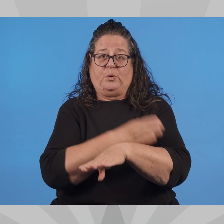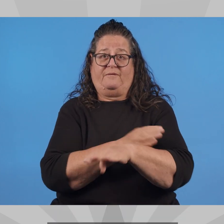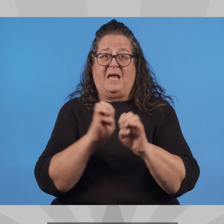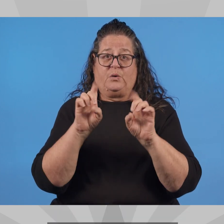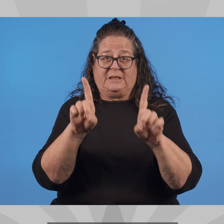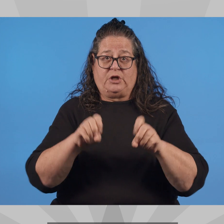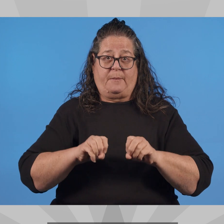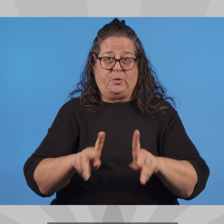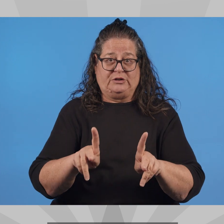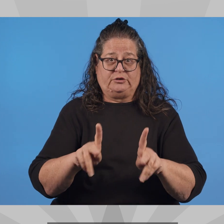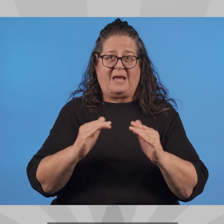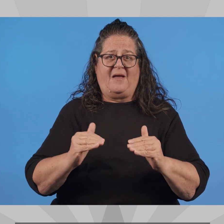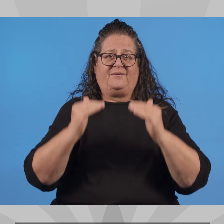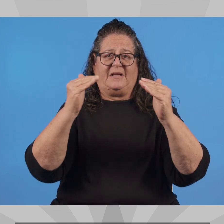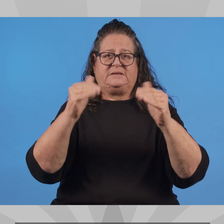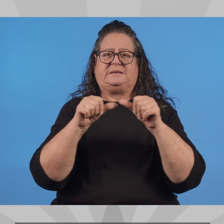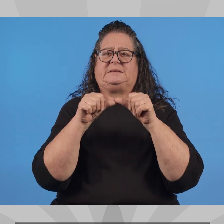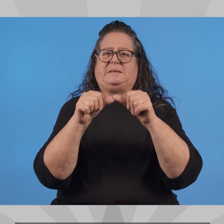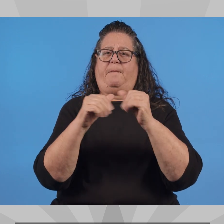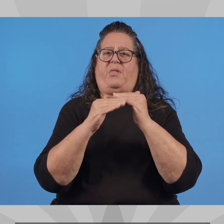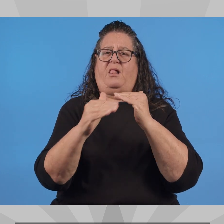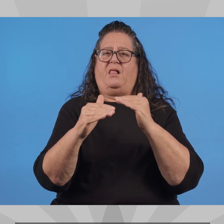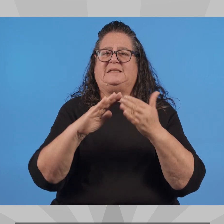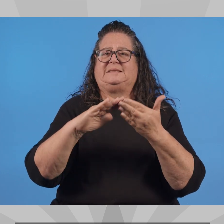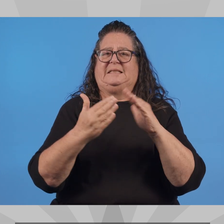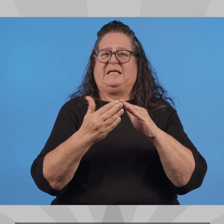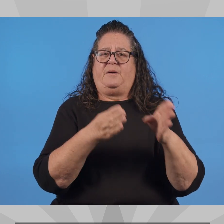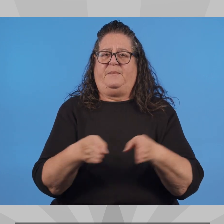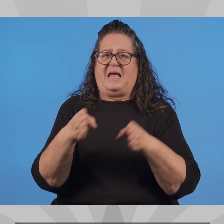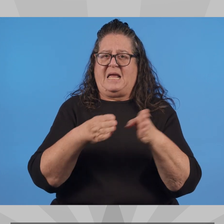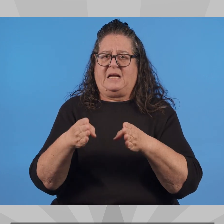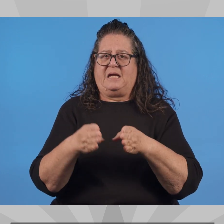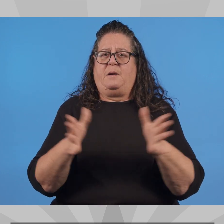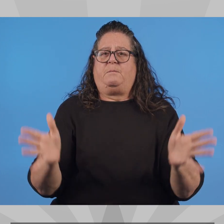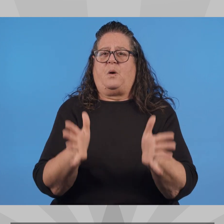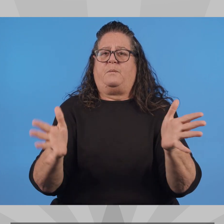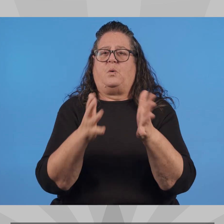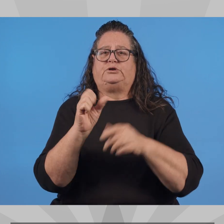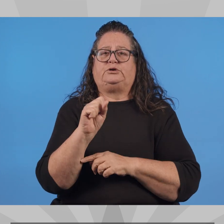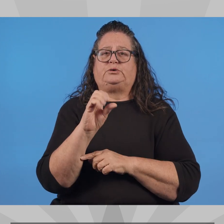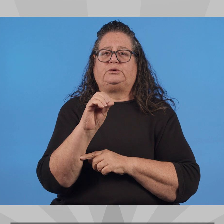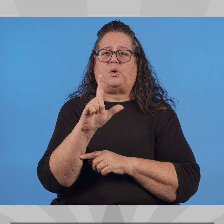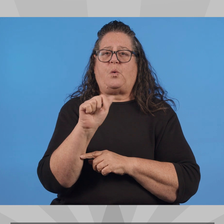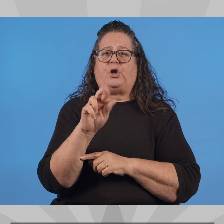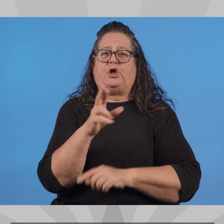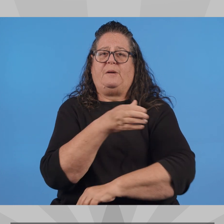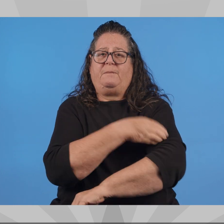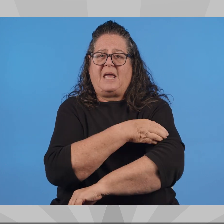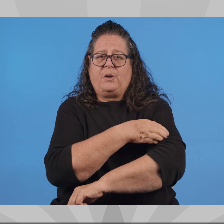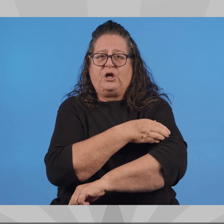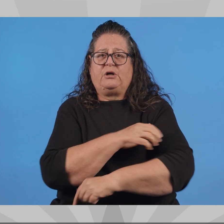Jane's platform is built on enhancing educational opportunities, advancing sustainable urban planning,